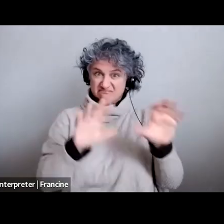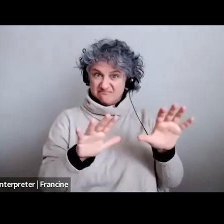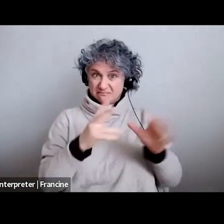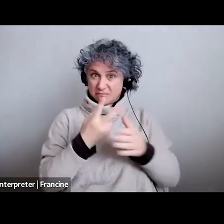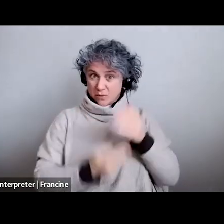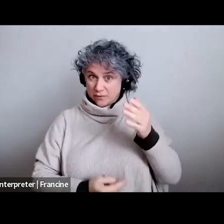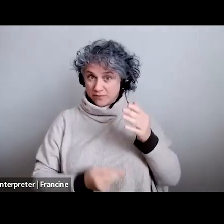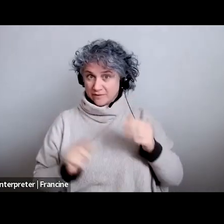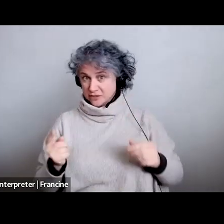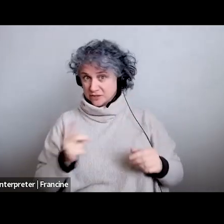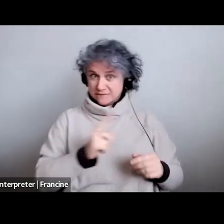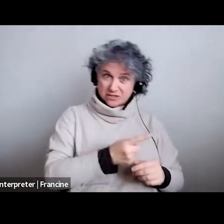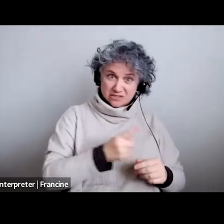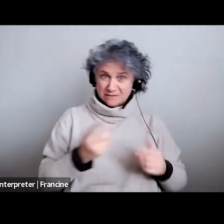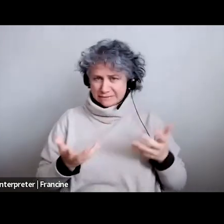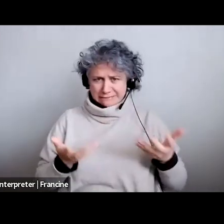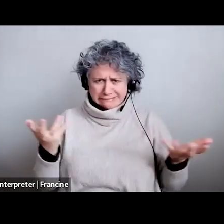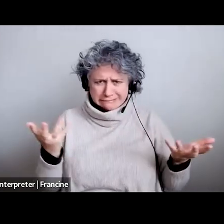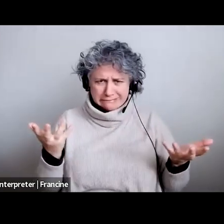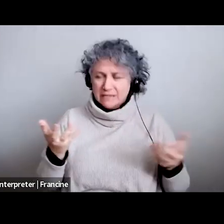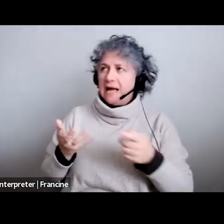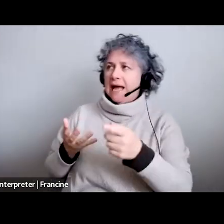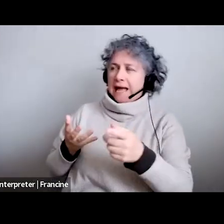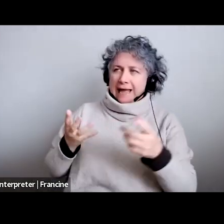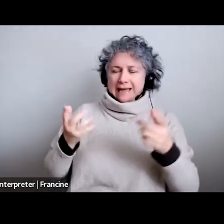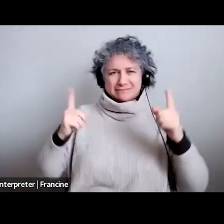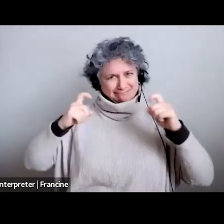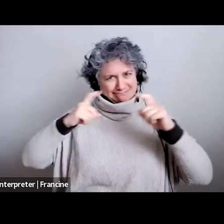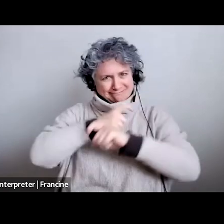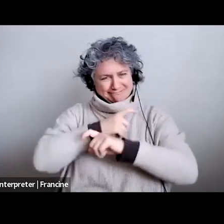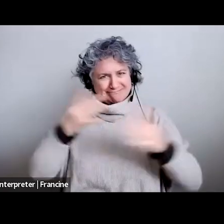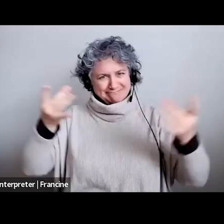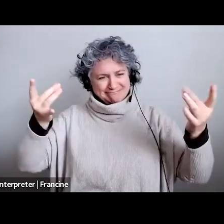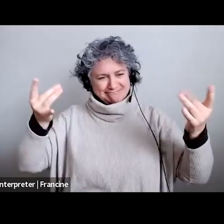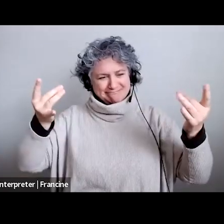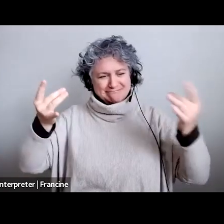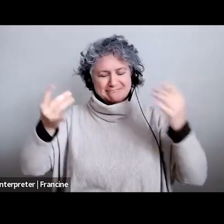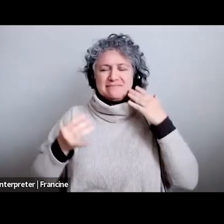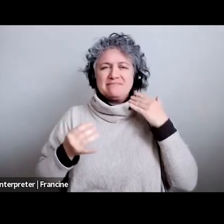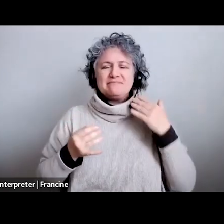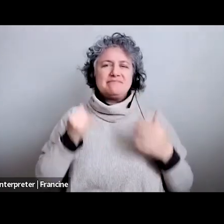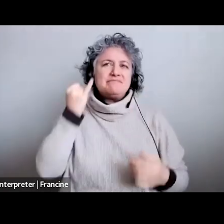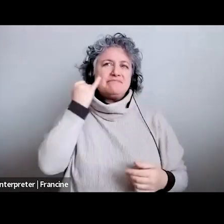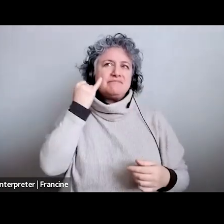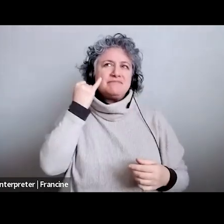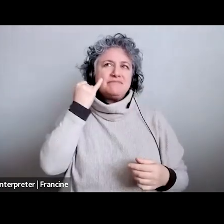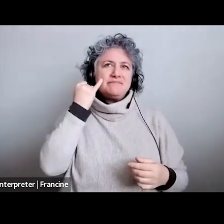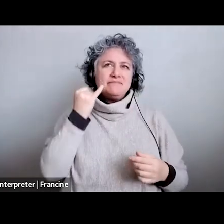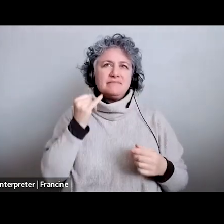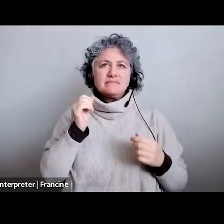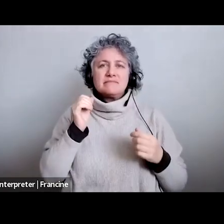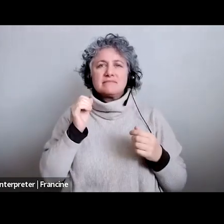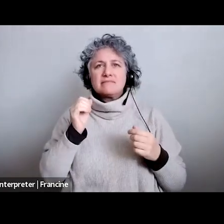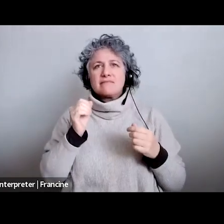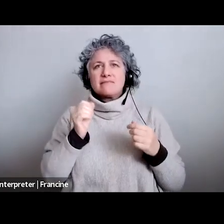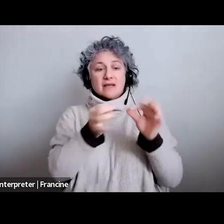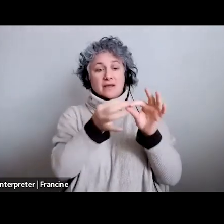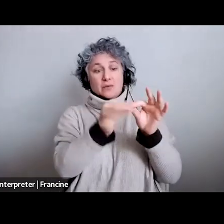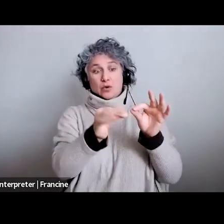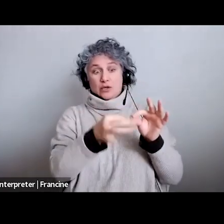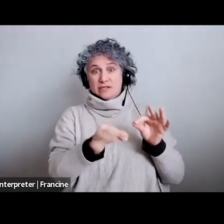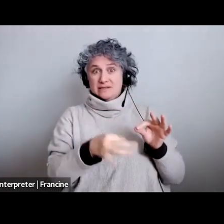that's a tricky one too let's say let's say you know the words can be sacred to the writers